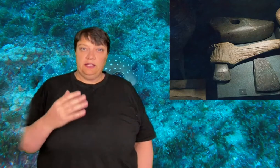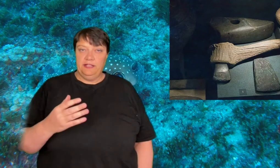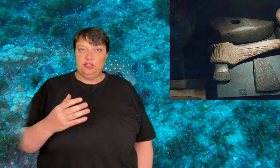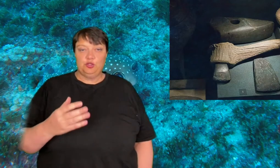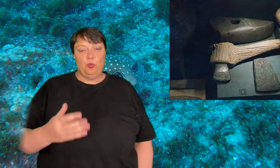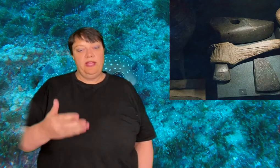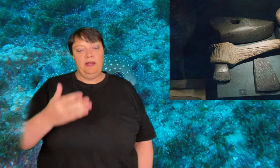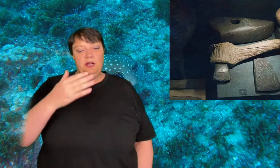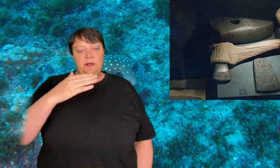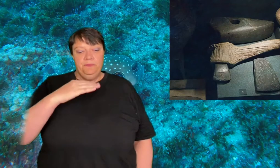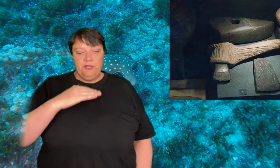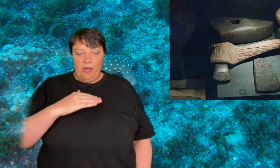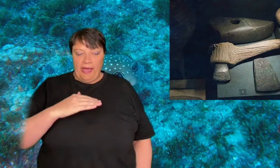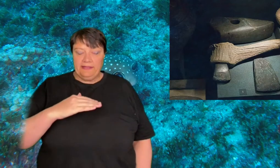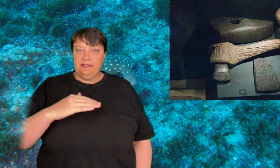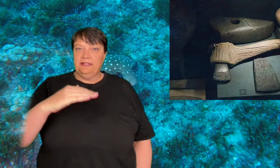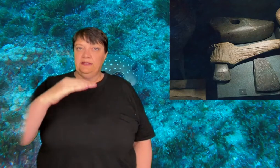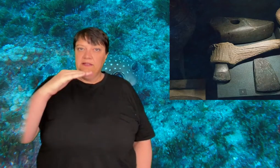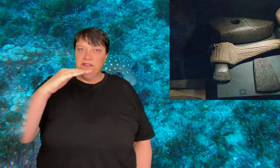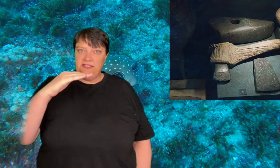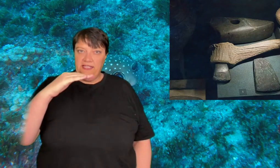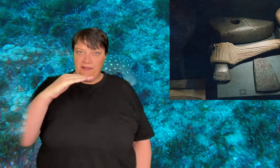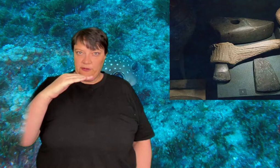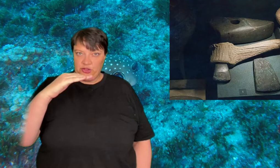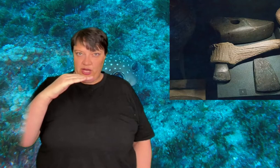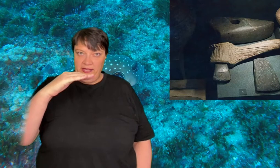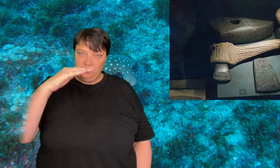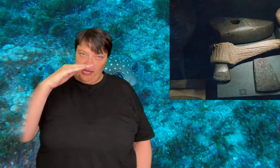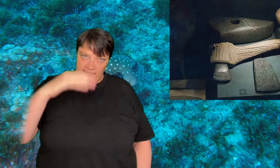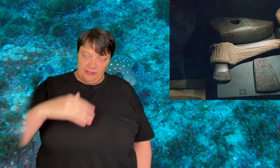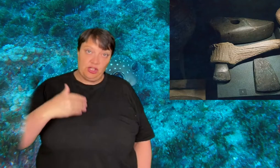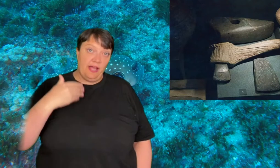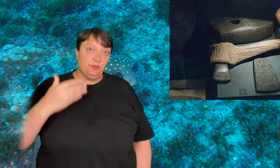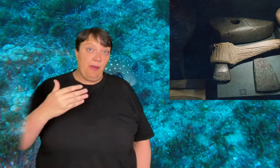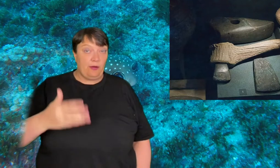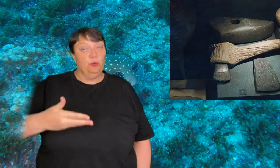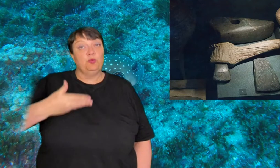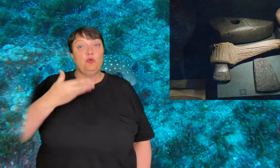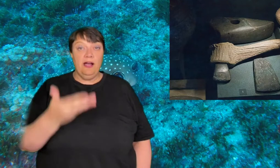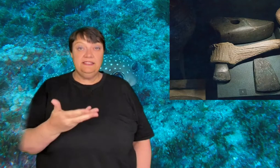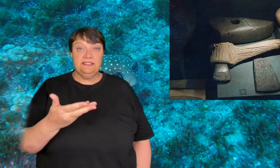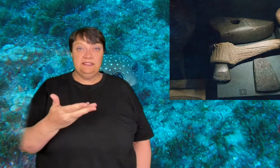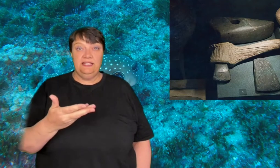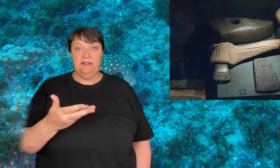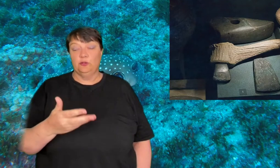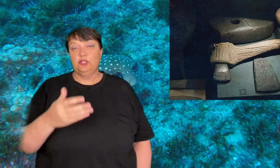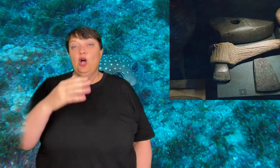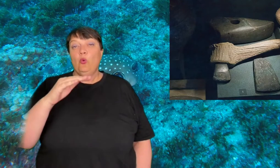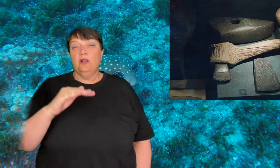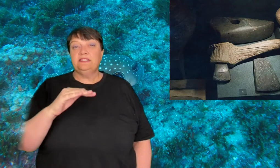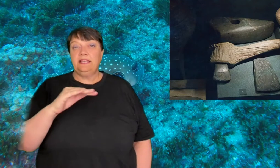had occasions where you had the sea levels change and then change back with rising sea